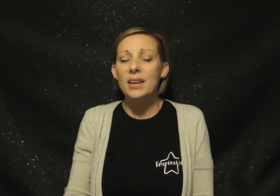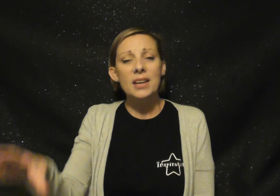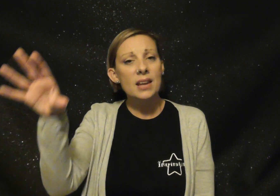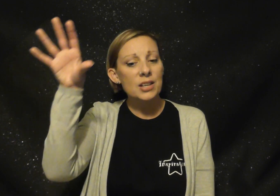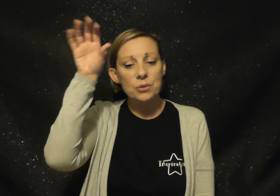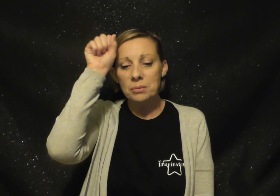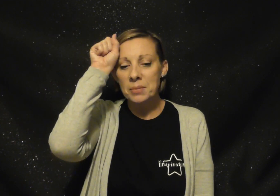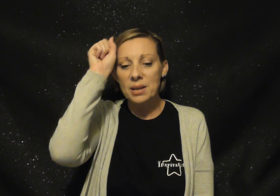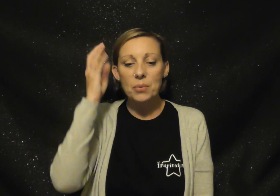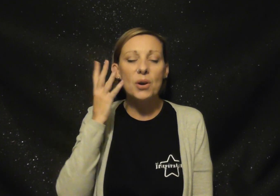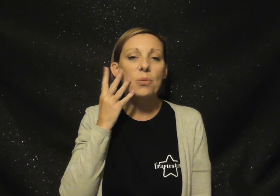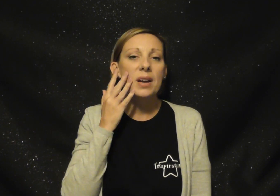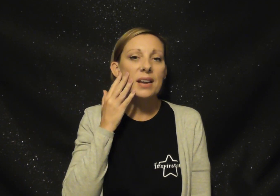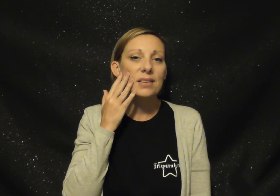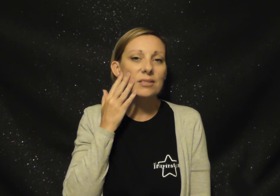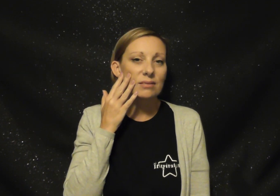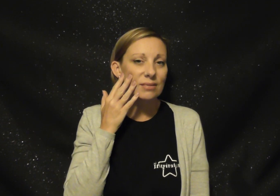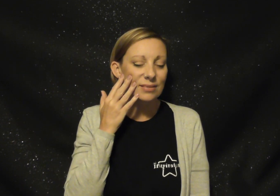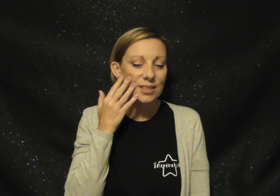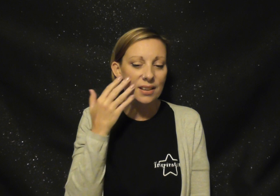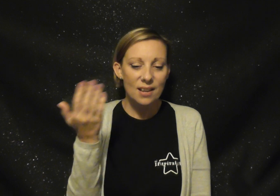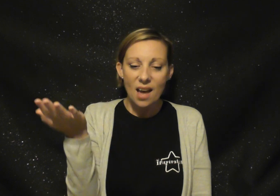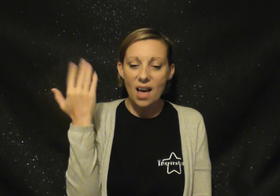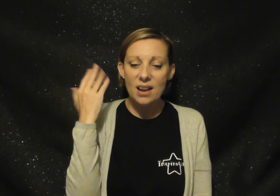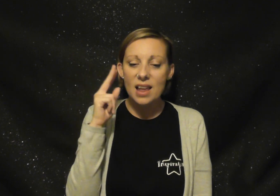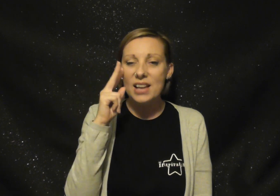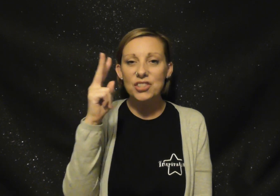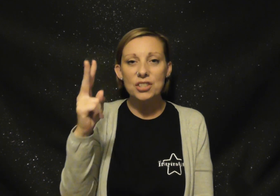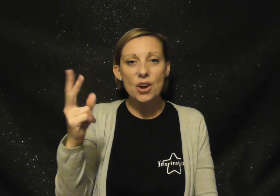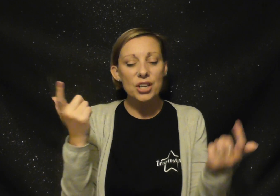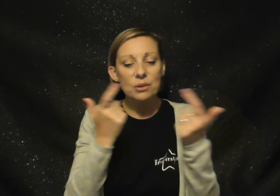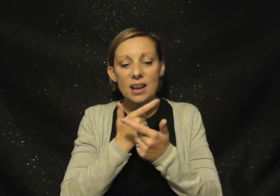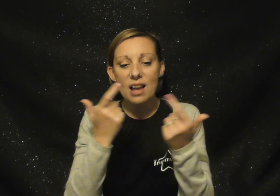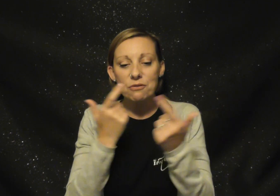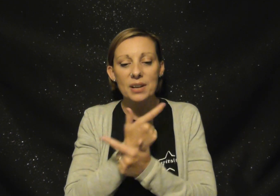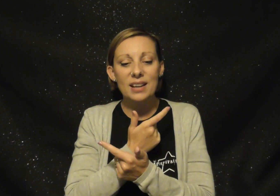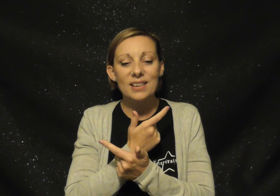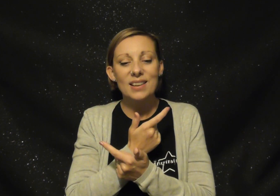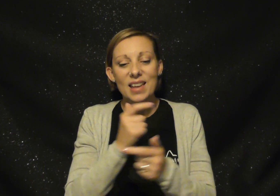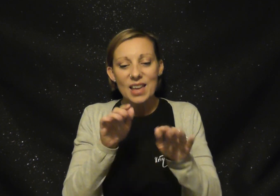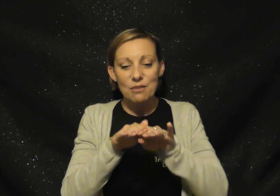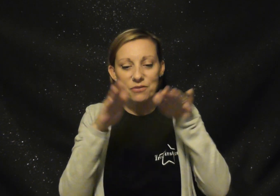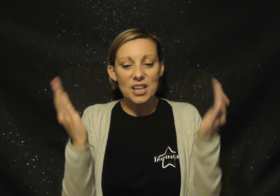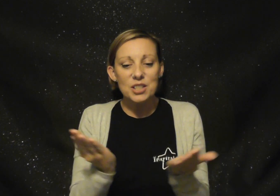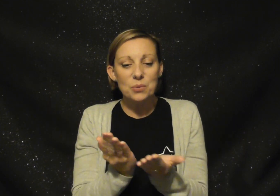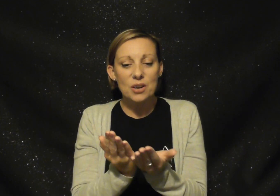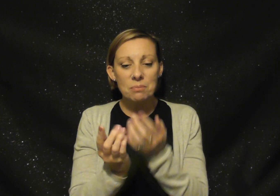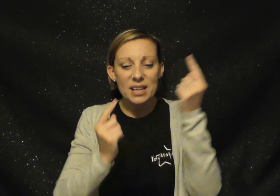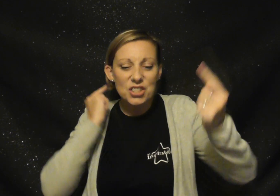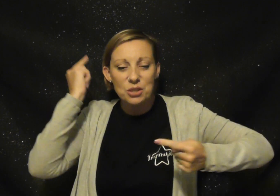Can't remember when I last saw you laughing If this world makes you